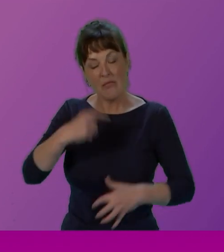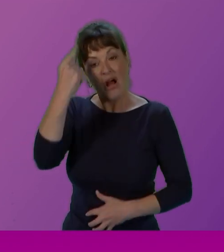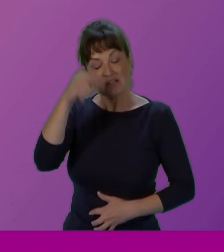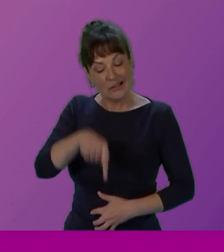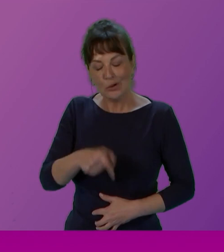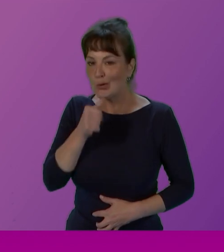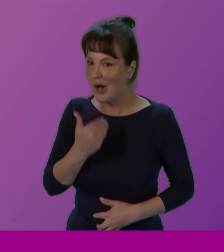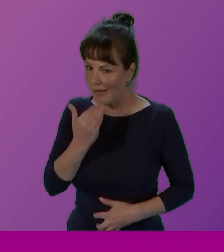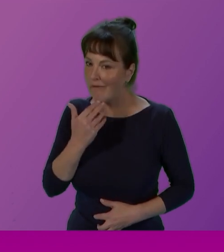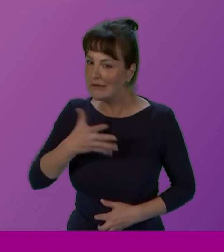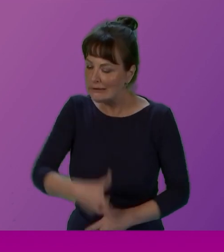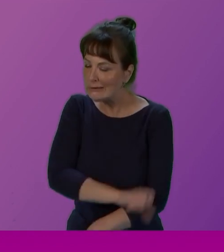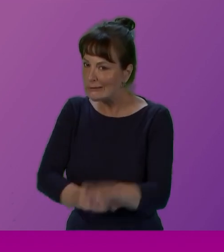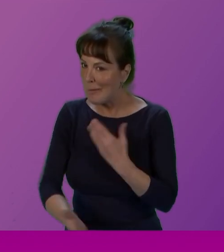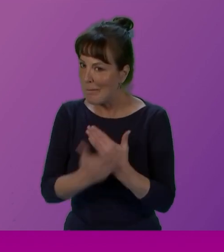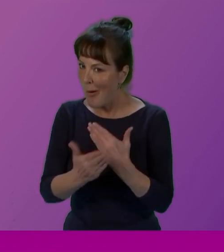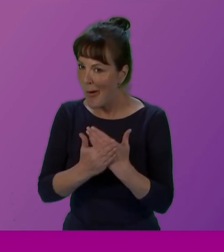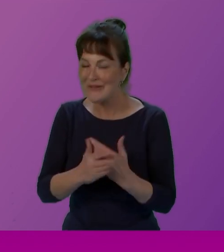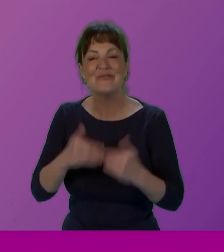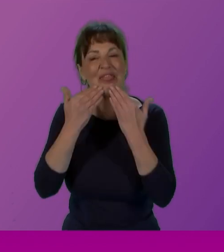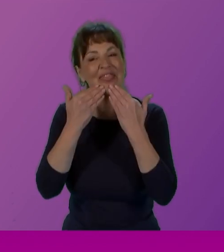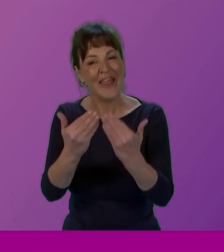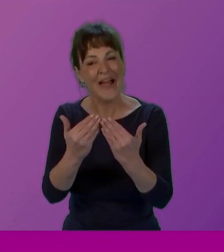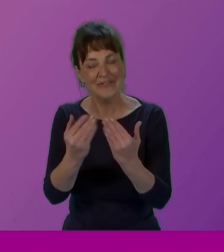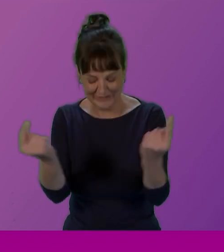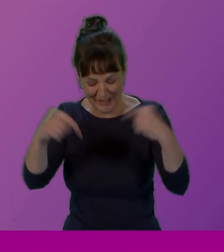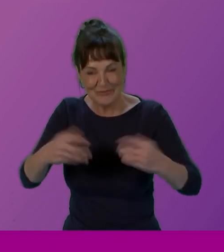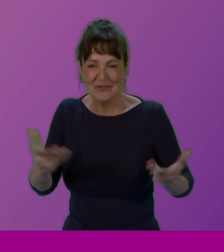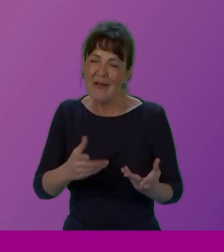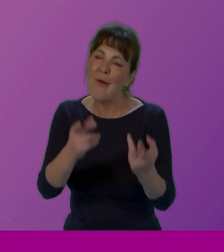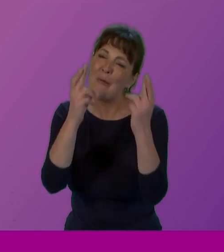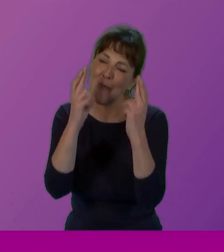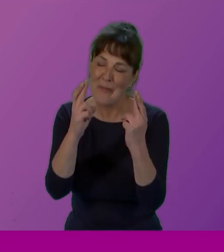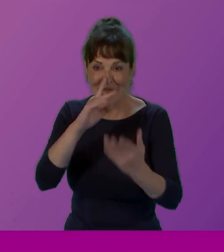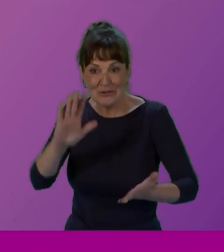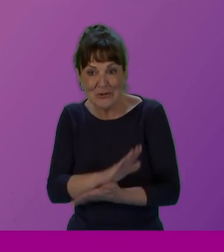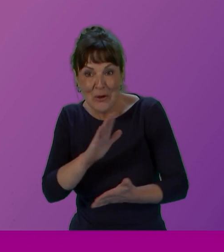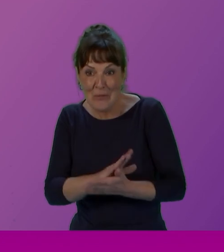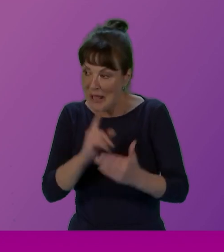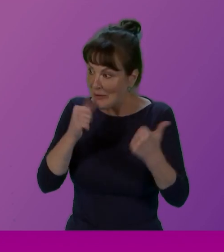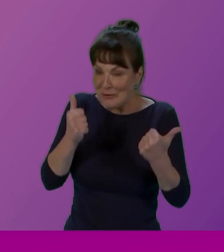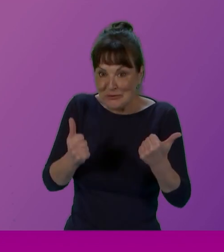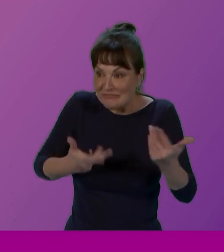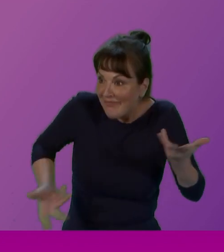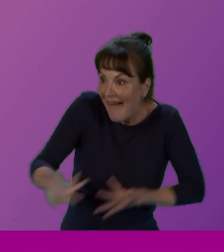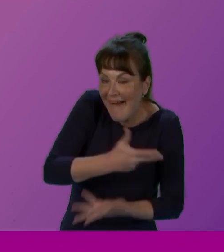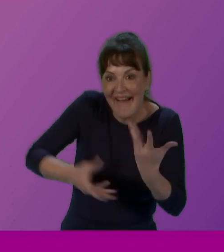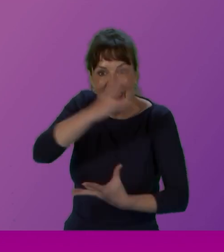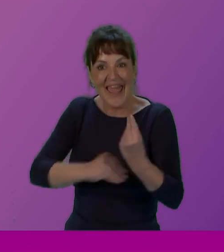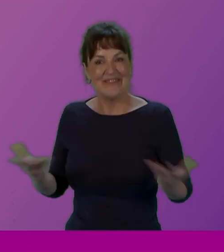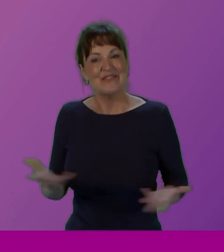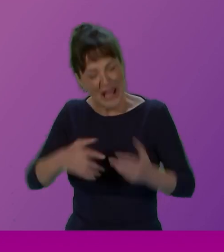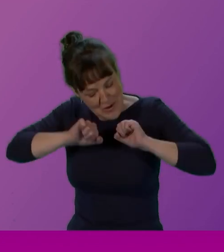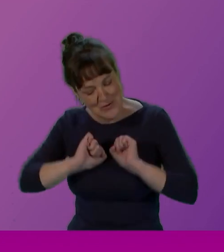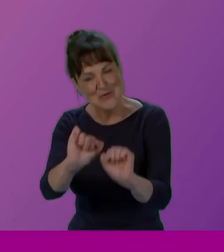So thank you for joining us here today. I hope that you have an enjoyable and a productive time in your Scottish Parliament.